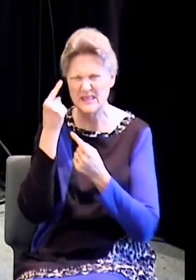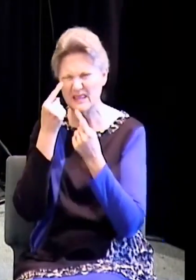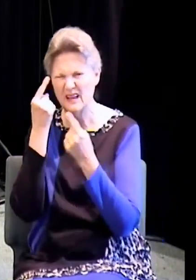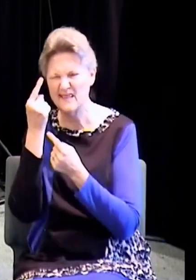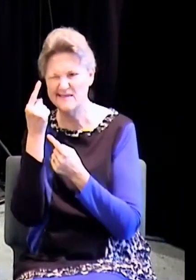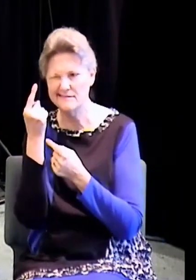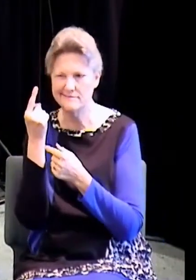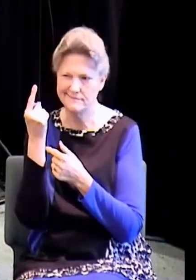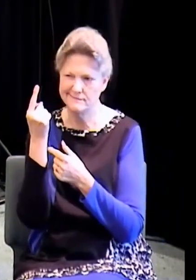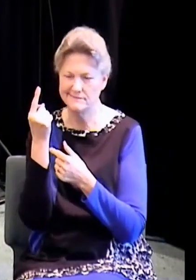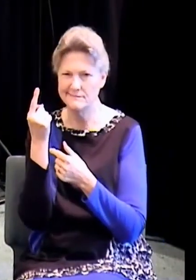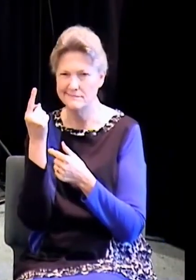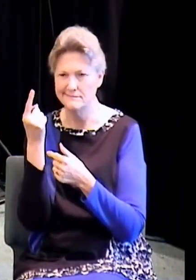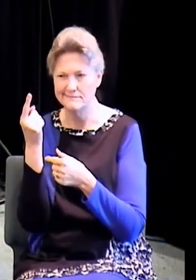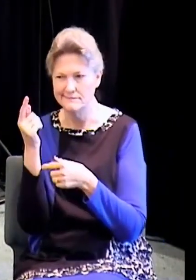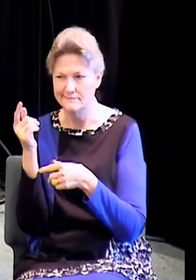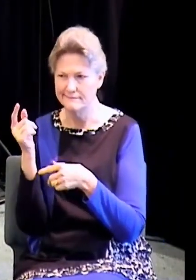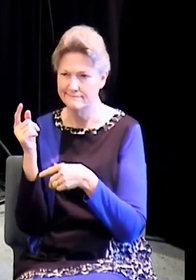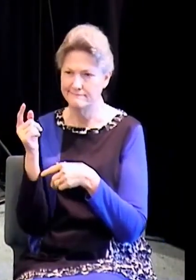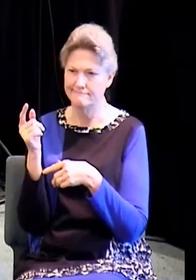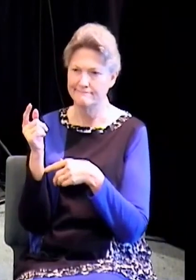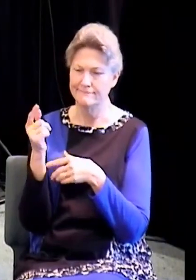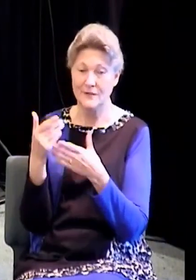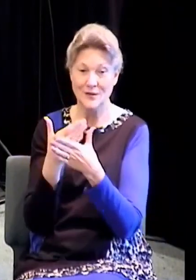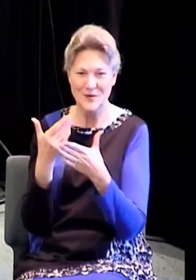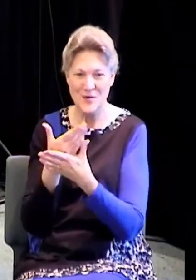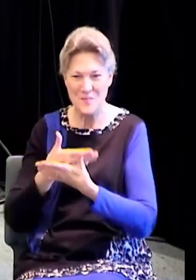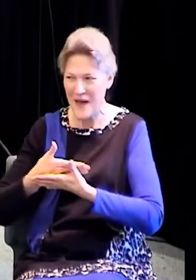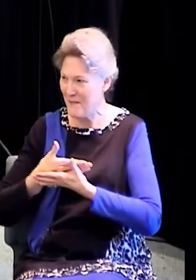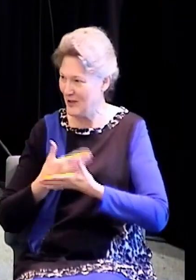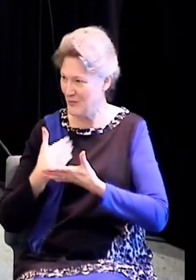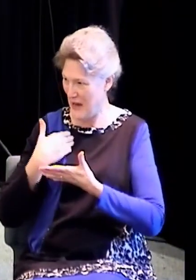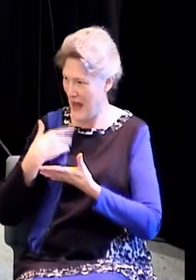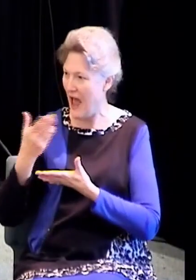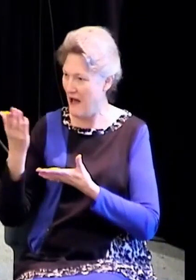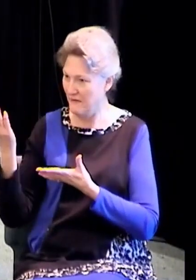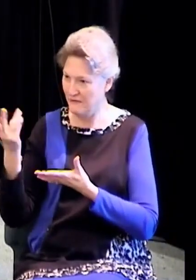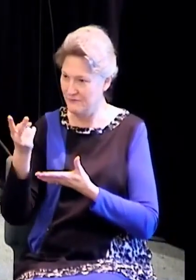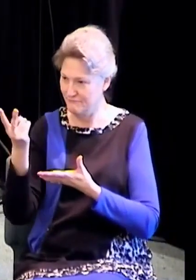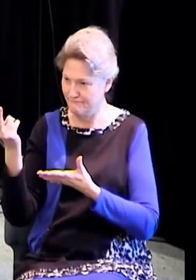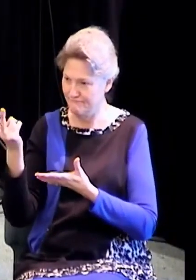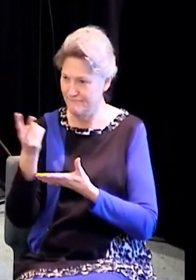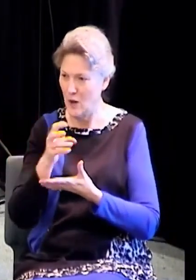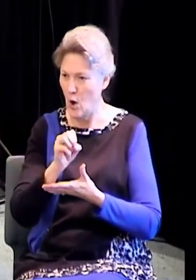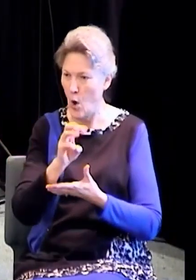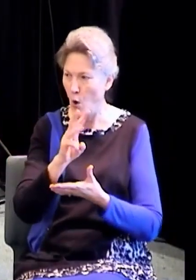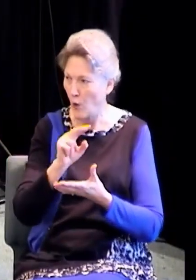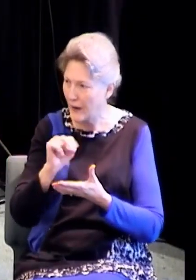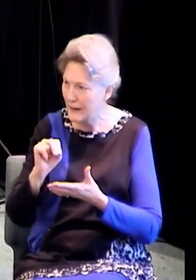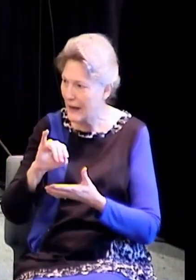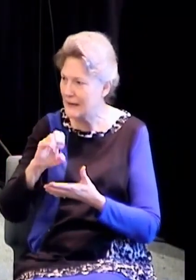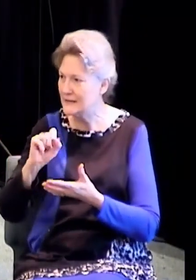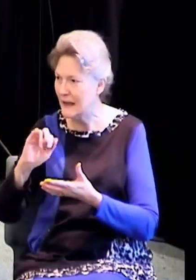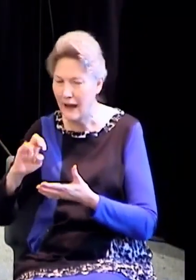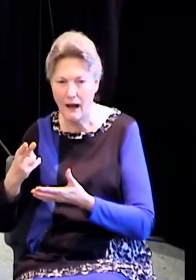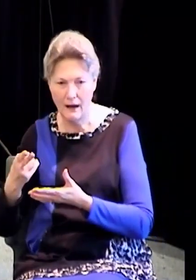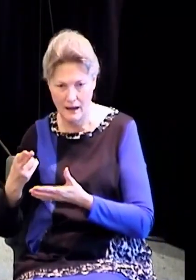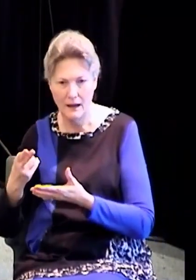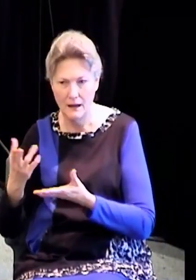the brand new children we have in the place, and it's not, it is an event,